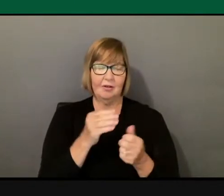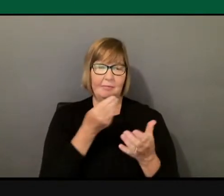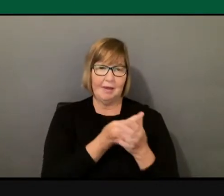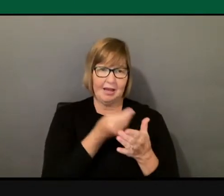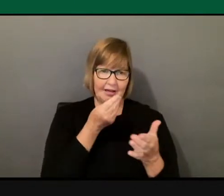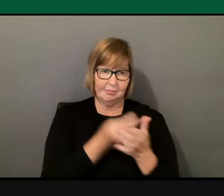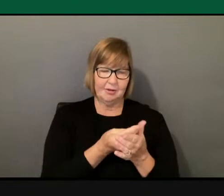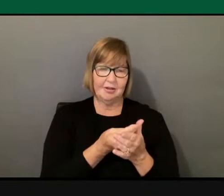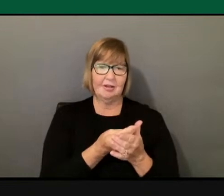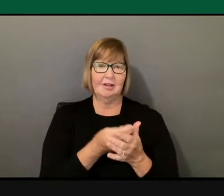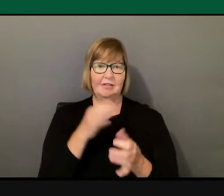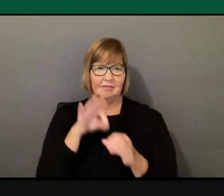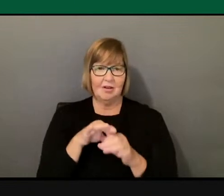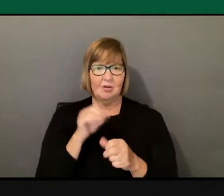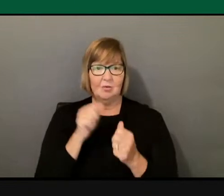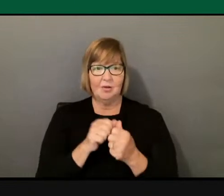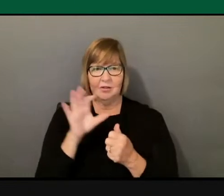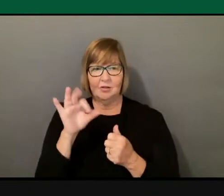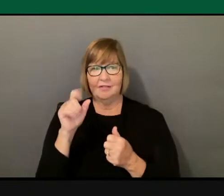your feet.